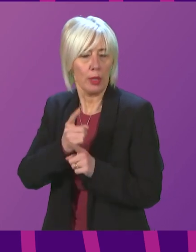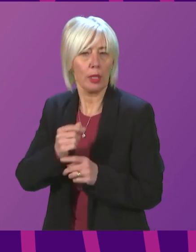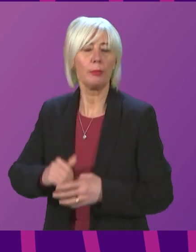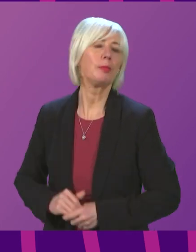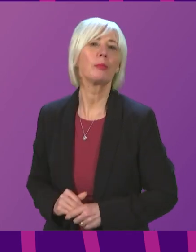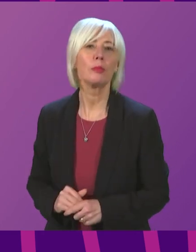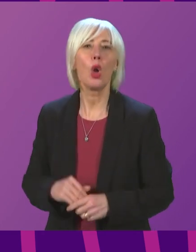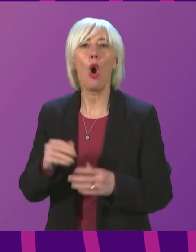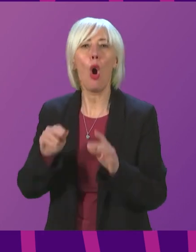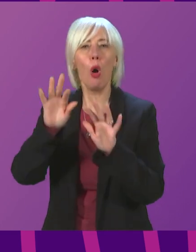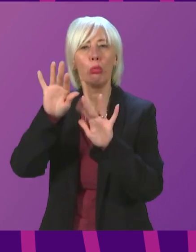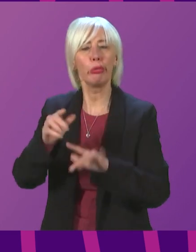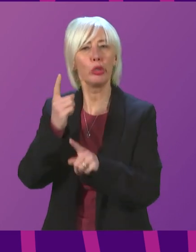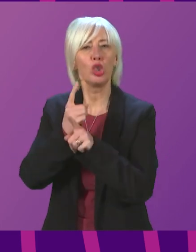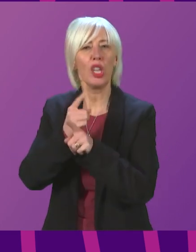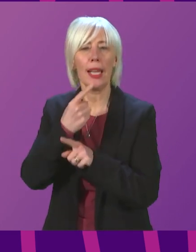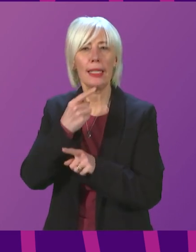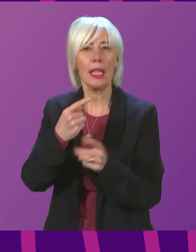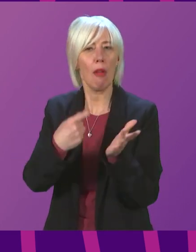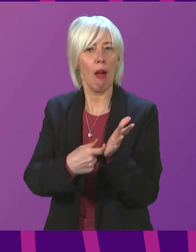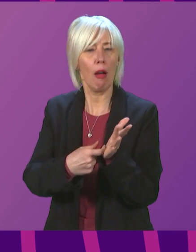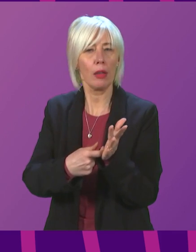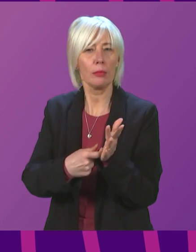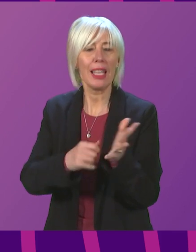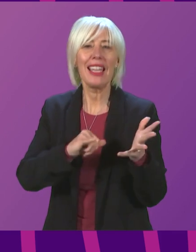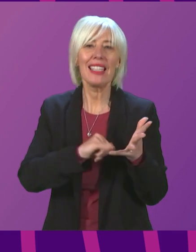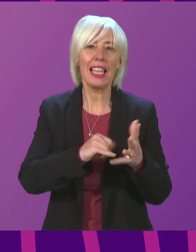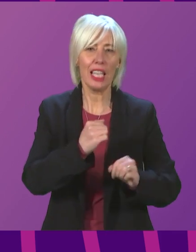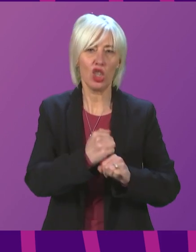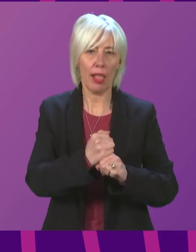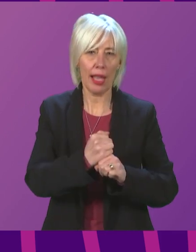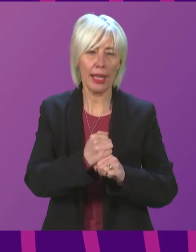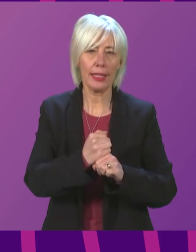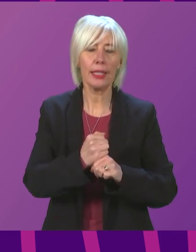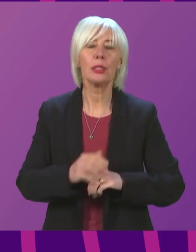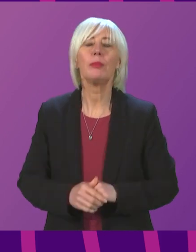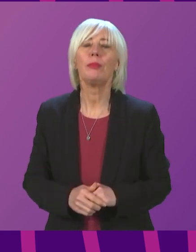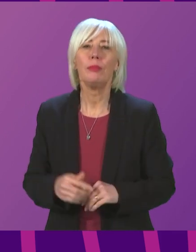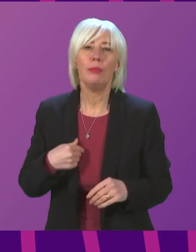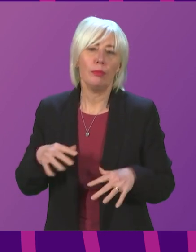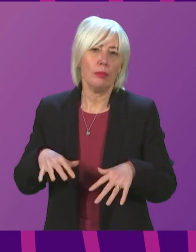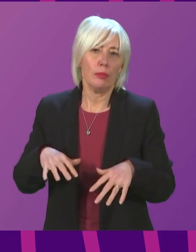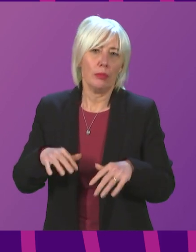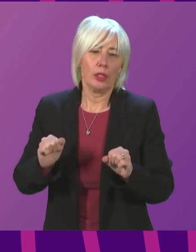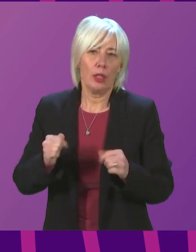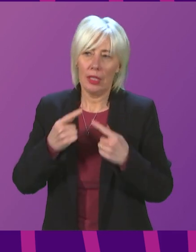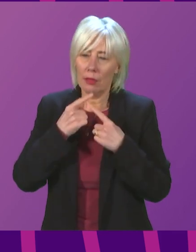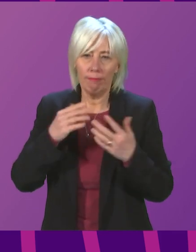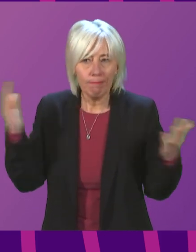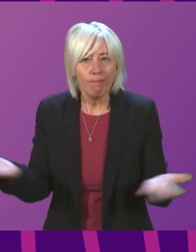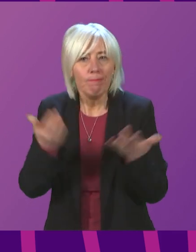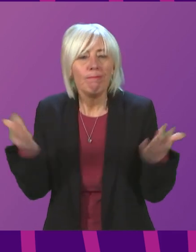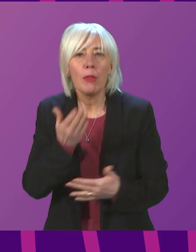in the chat function. And I call Sandesh Gulhani. Thank you, Presiding Officer. And let me begin by urging everyone to keep getting